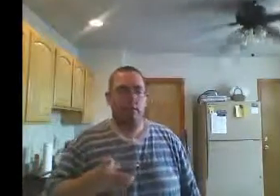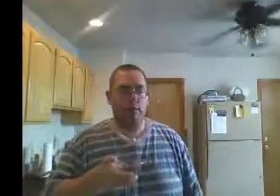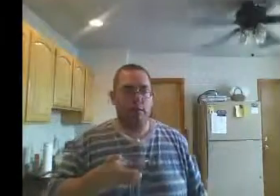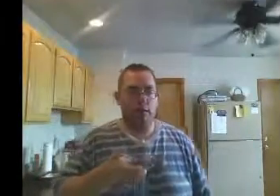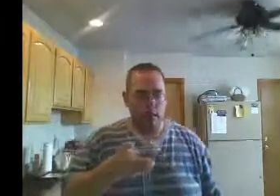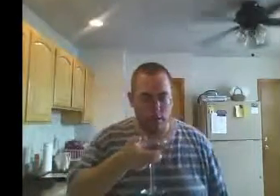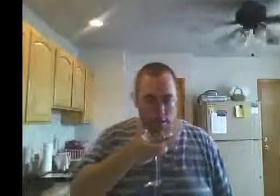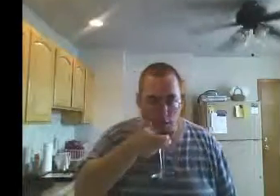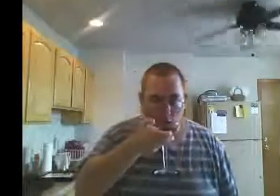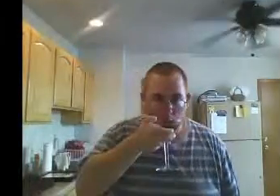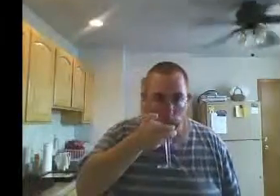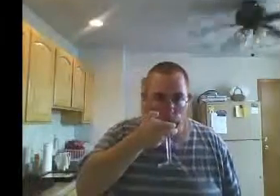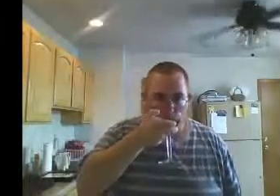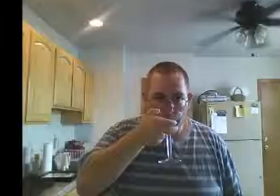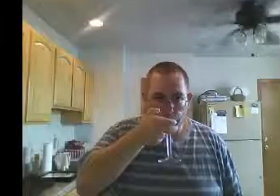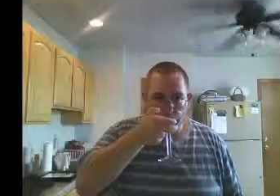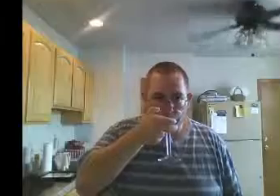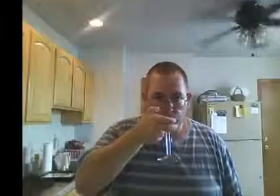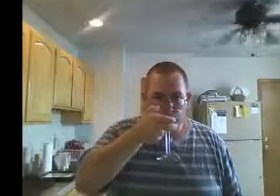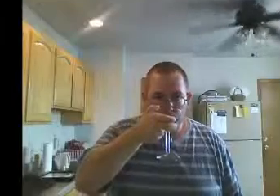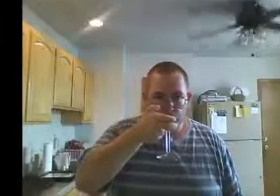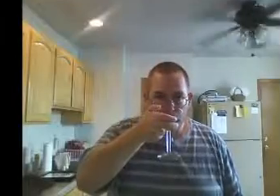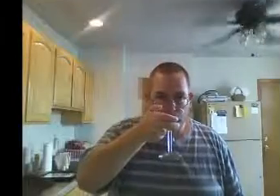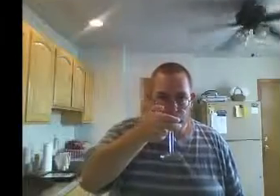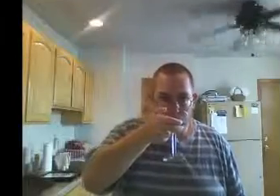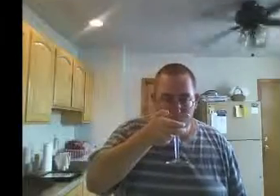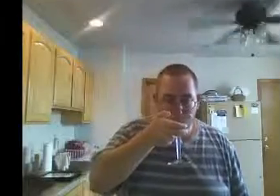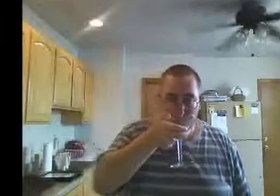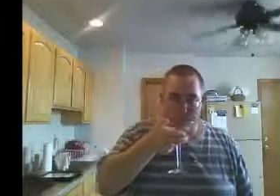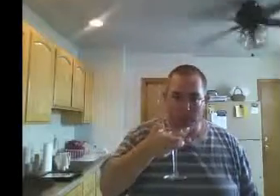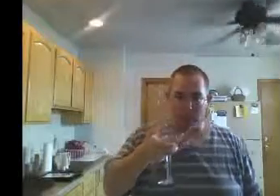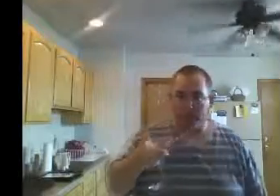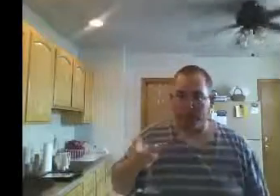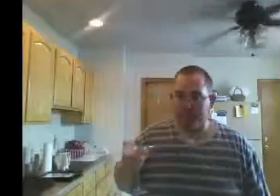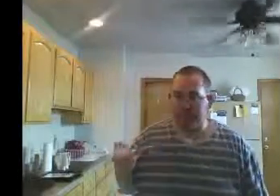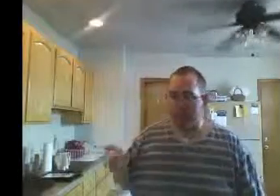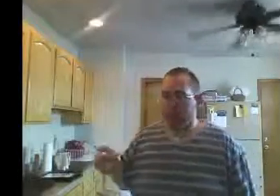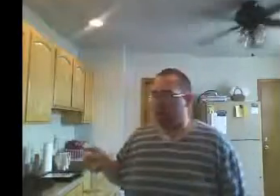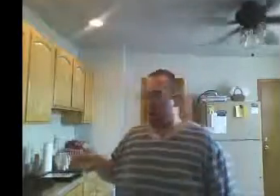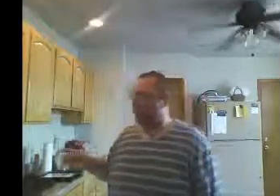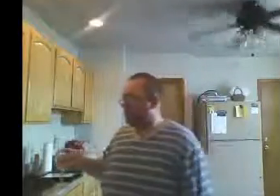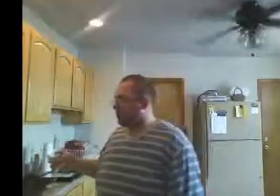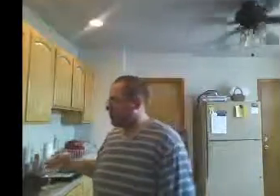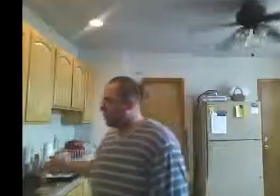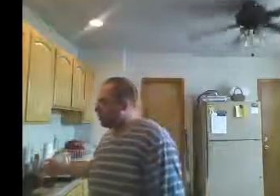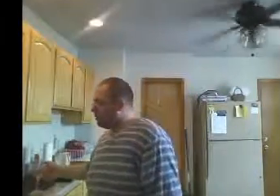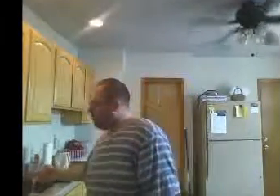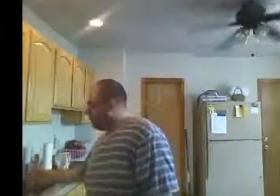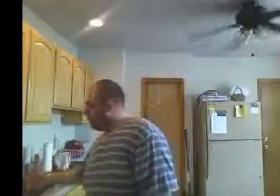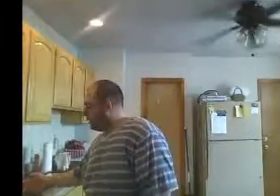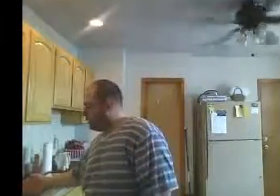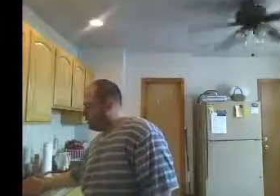remember this.